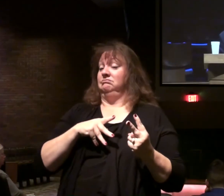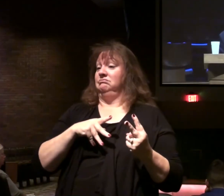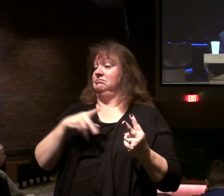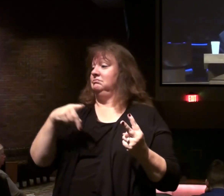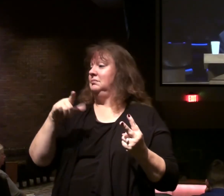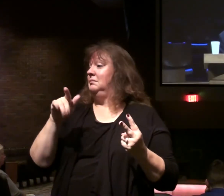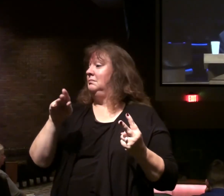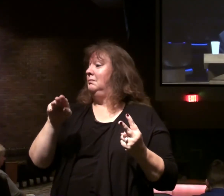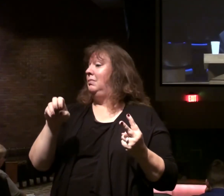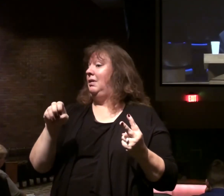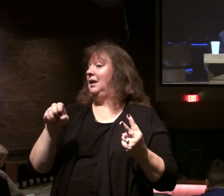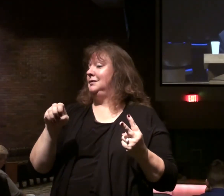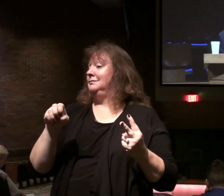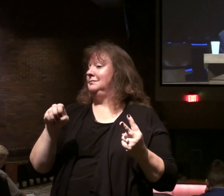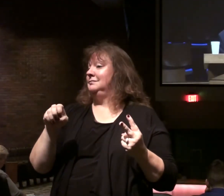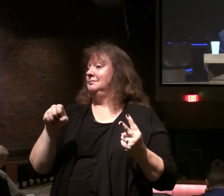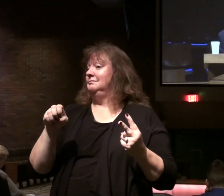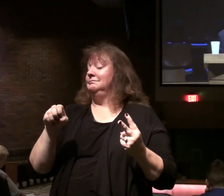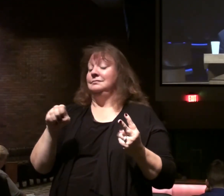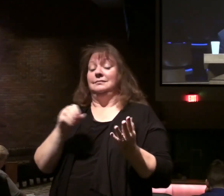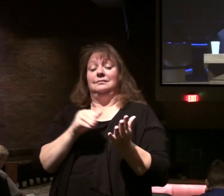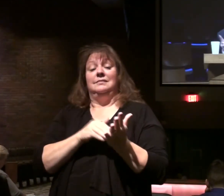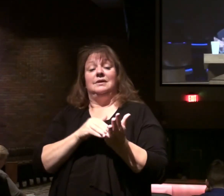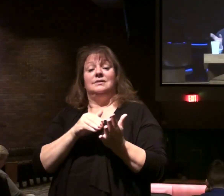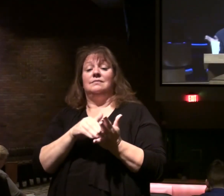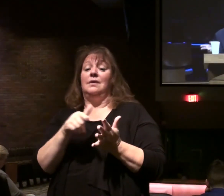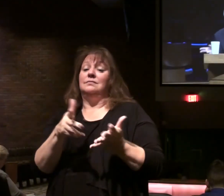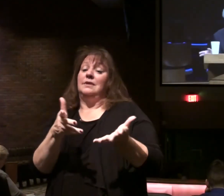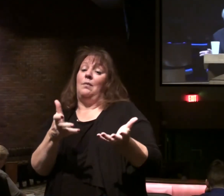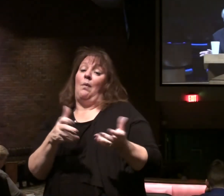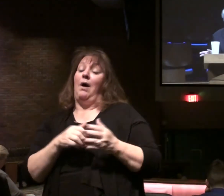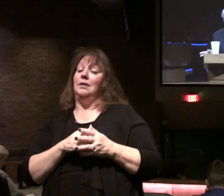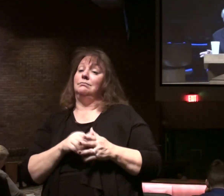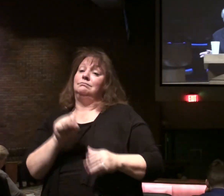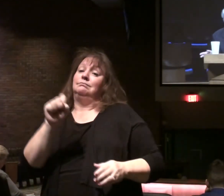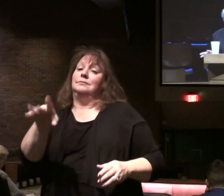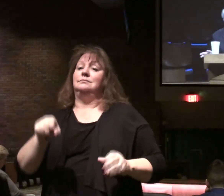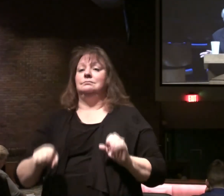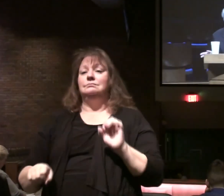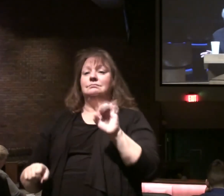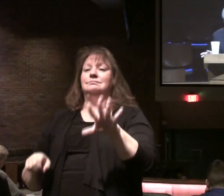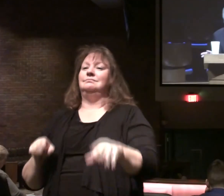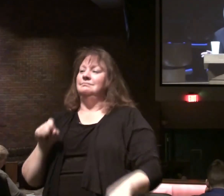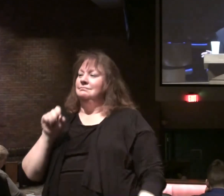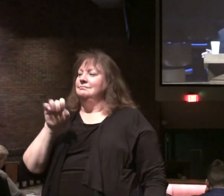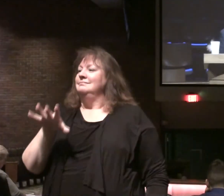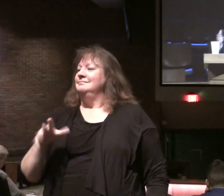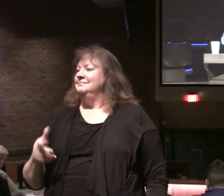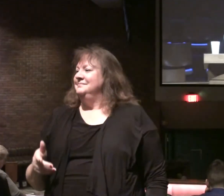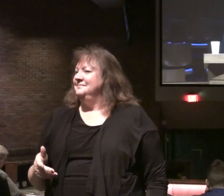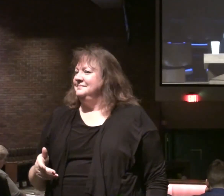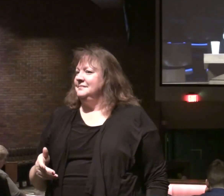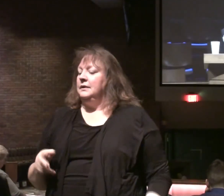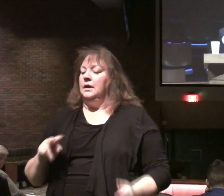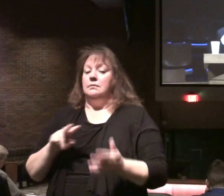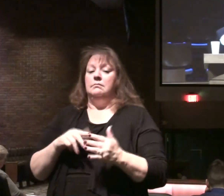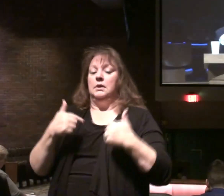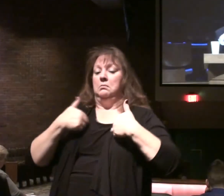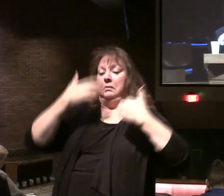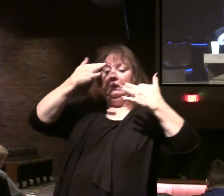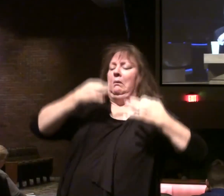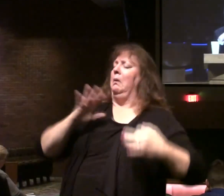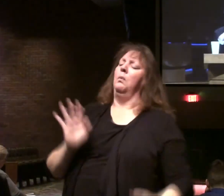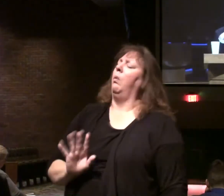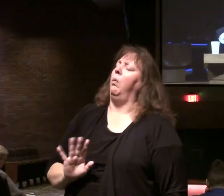plagues. At the end of verse 6. As often as they please. That doesn't mean. On their own.